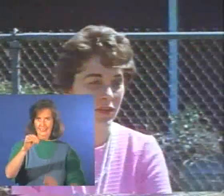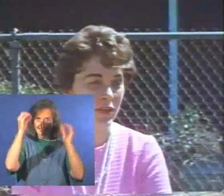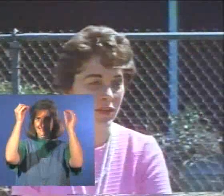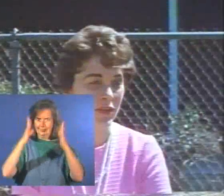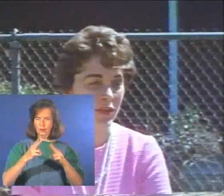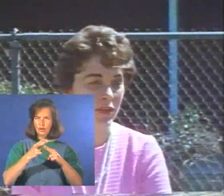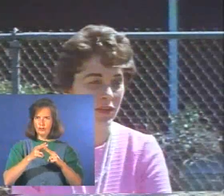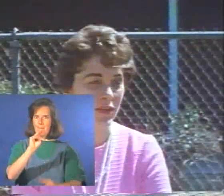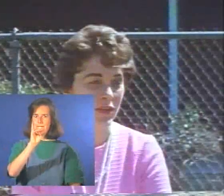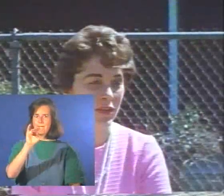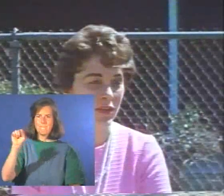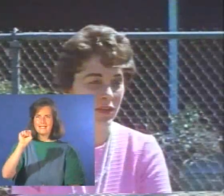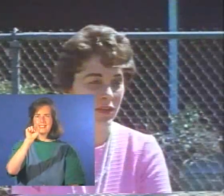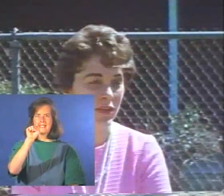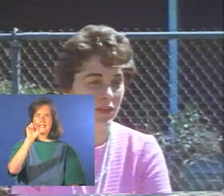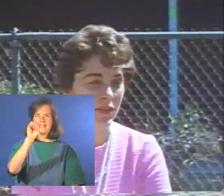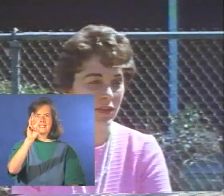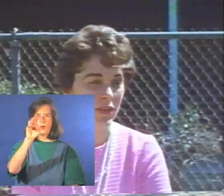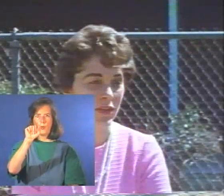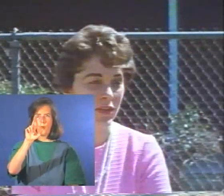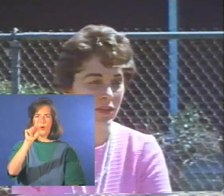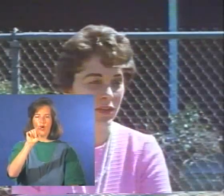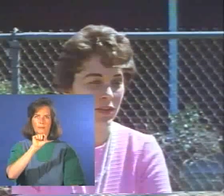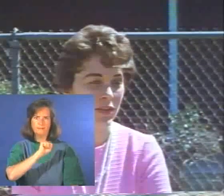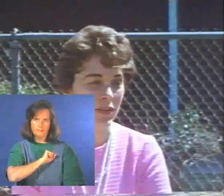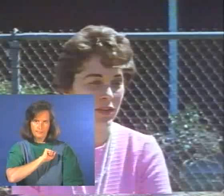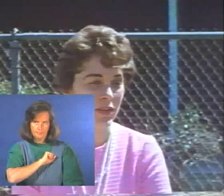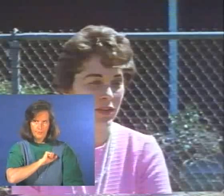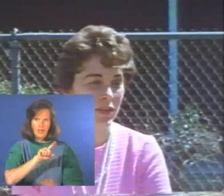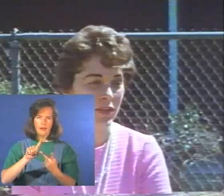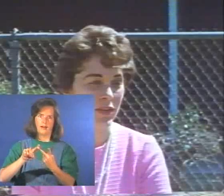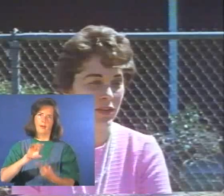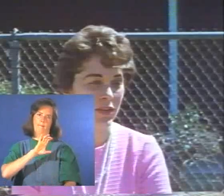This is Ms. Stewart, the teacher, and Policeman Dan.